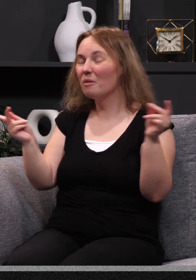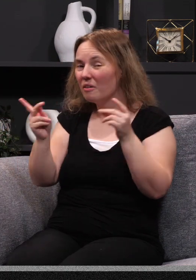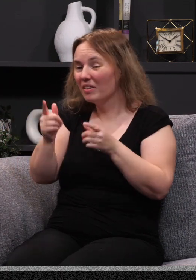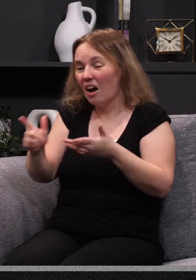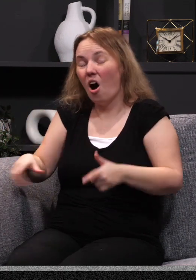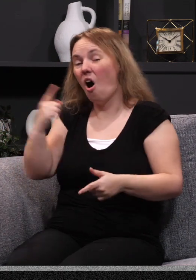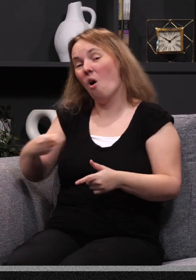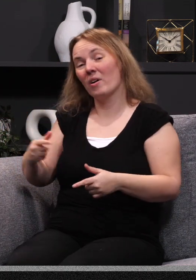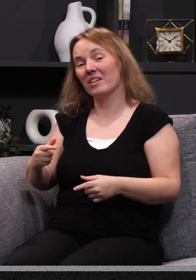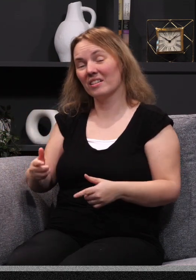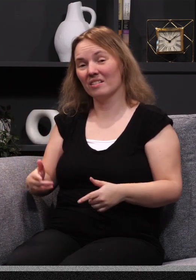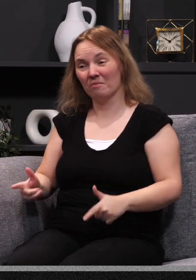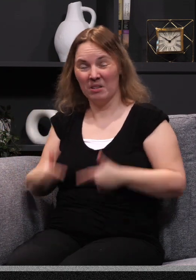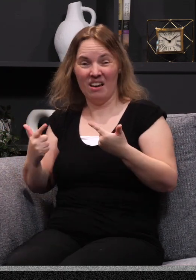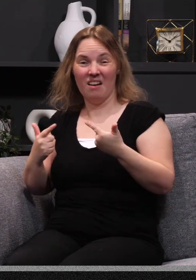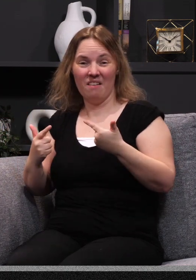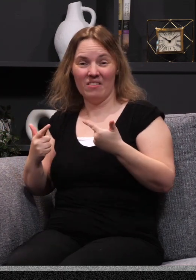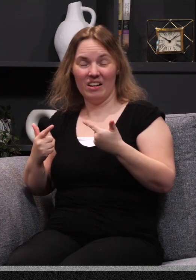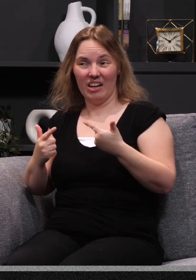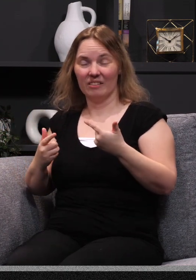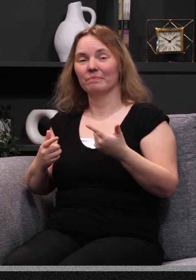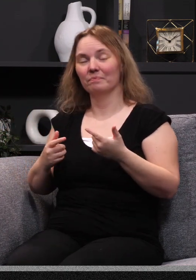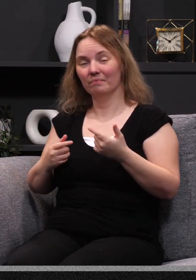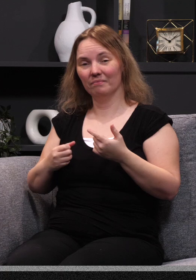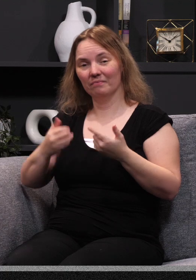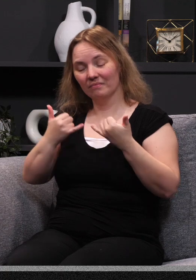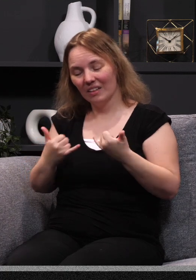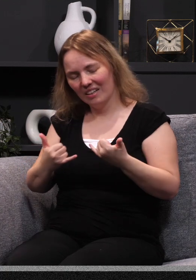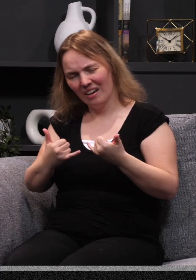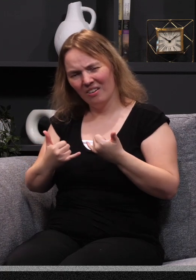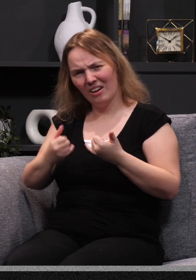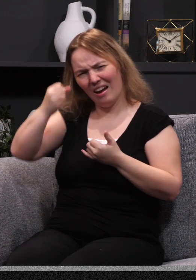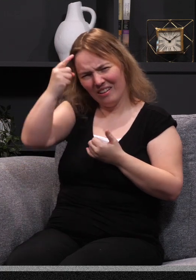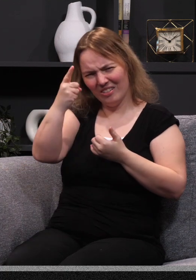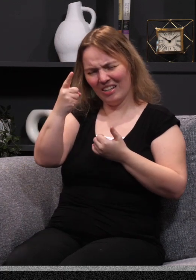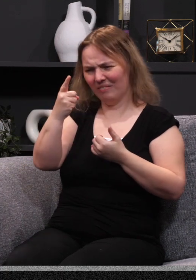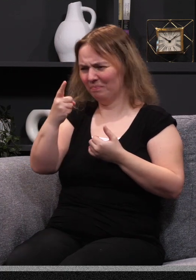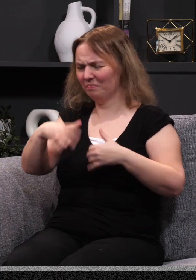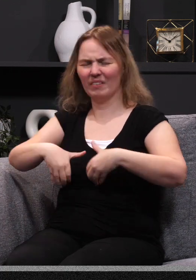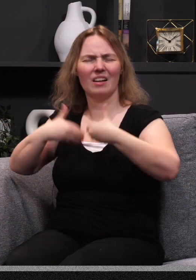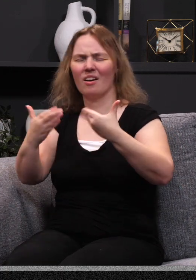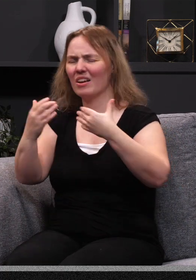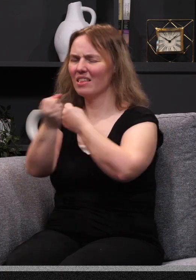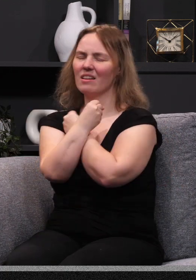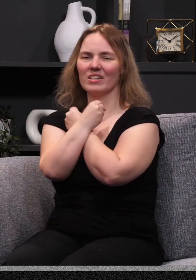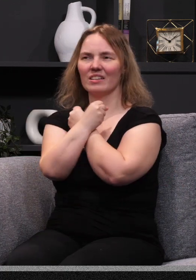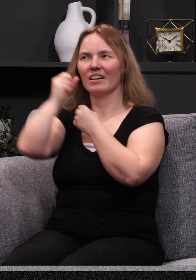perfectly. Jesus said, Father, you have loved me before the world began. Now, try to grasp, okay, how great that love is. Okay, we think,